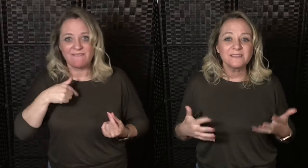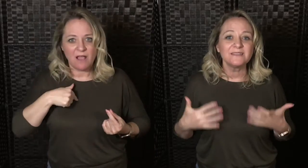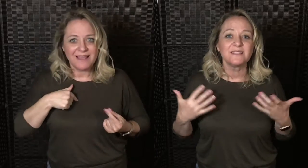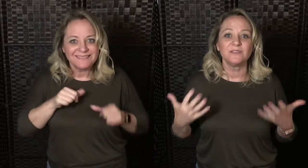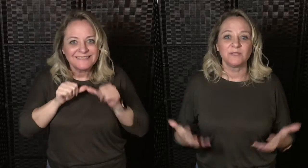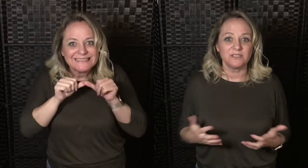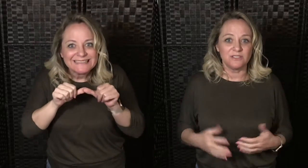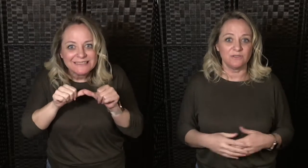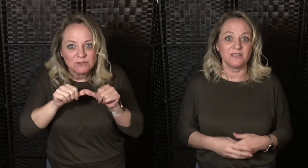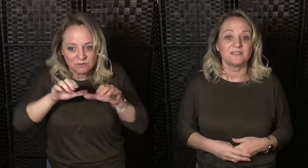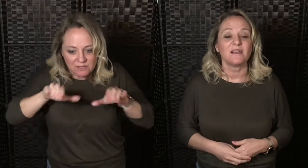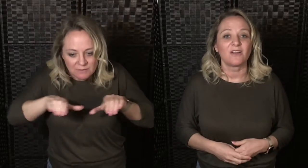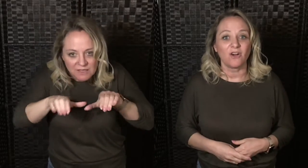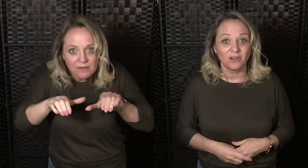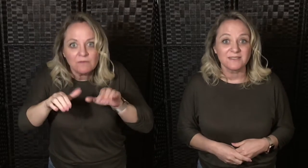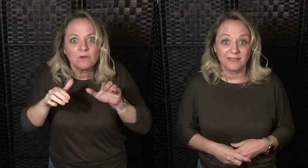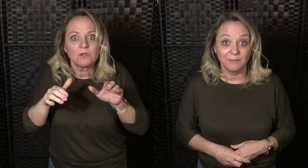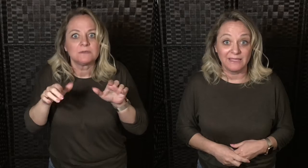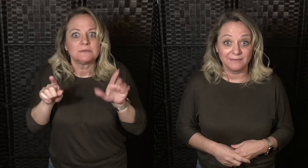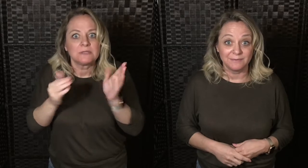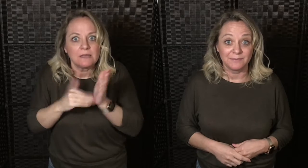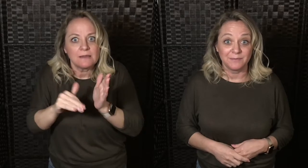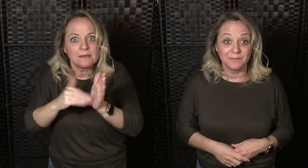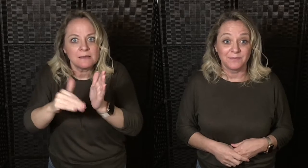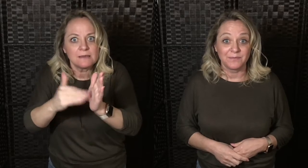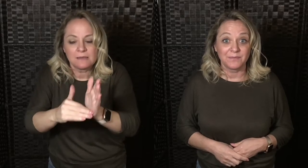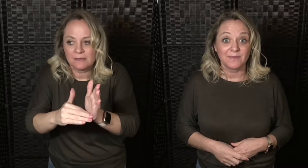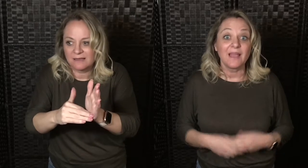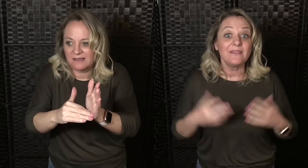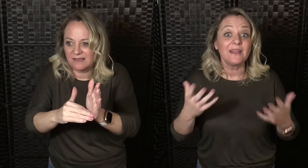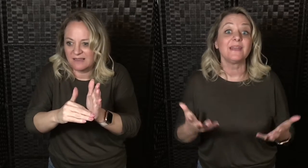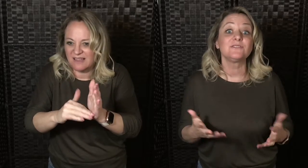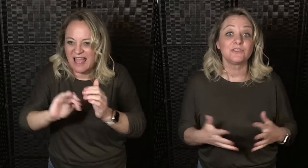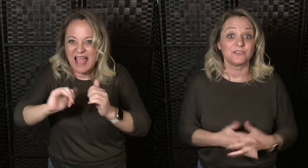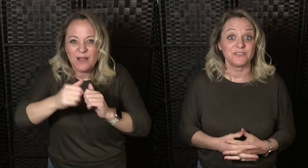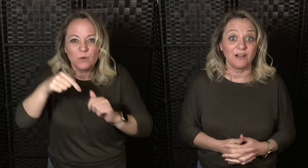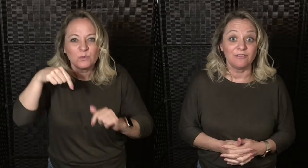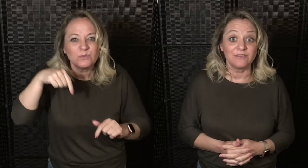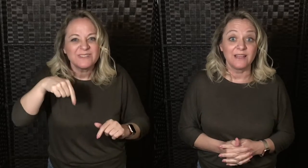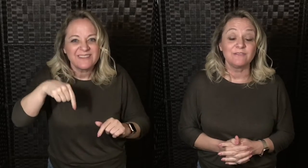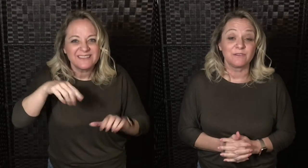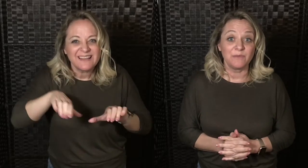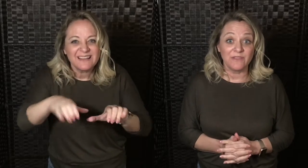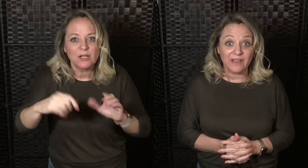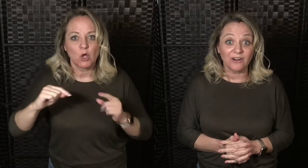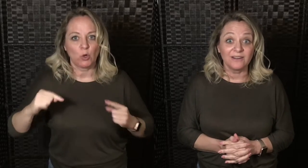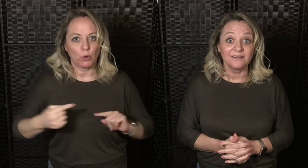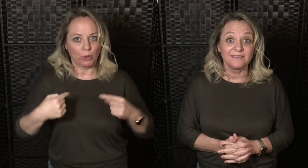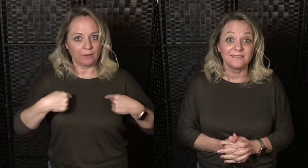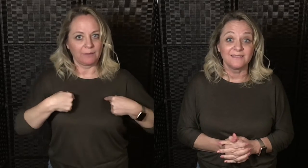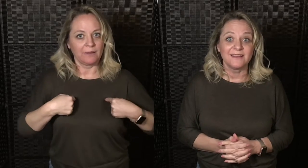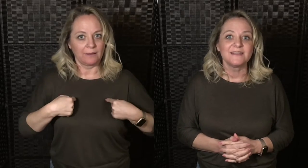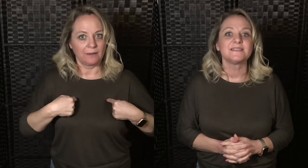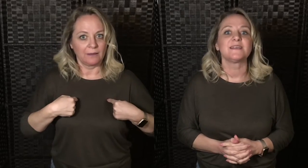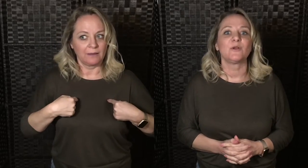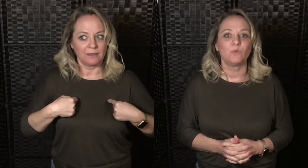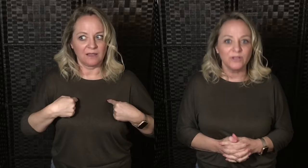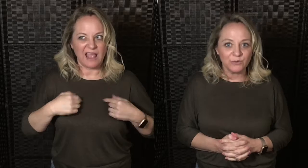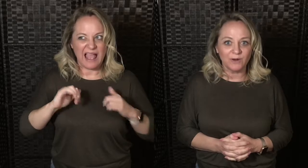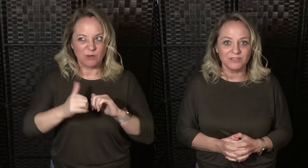continuing to do this costing me? And then answer yourself and from there, decide what you want to